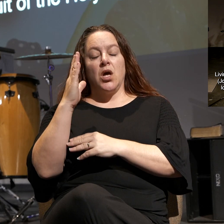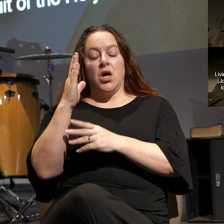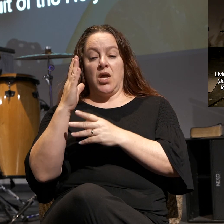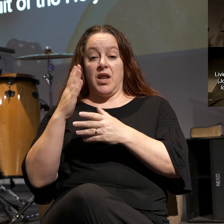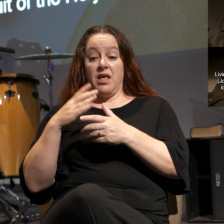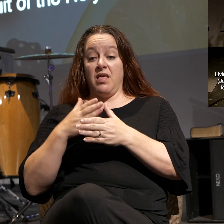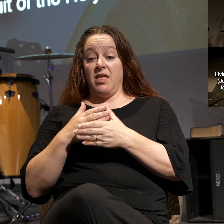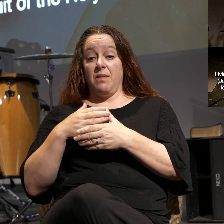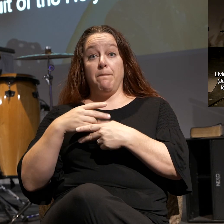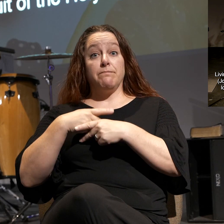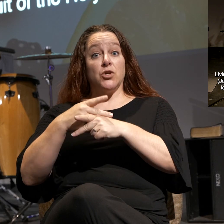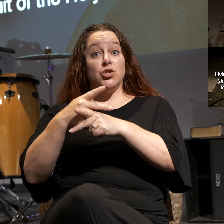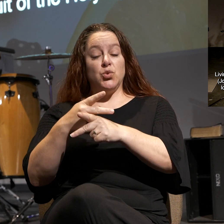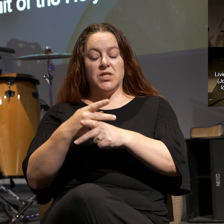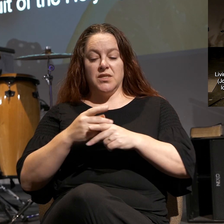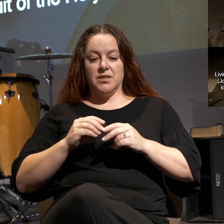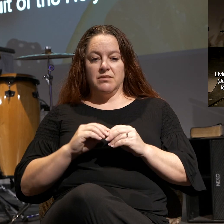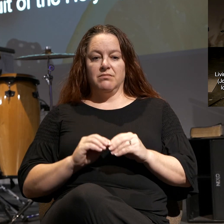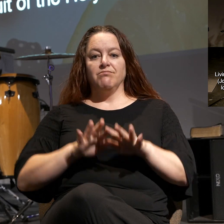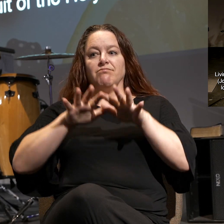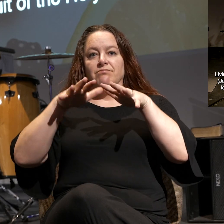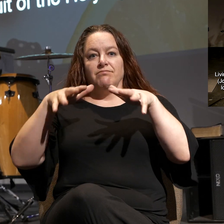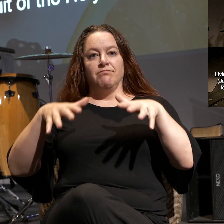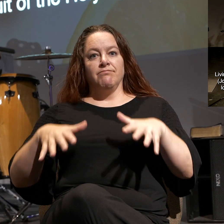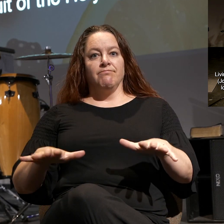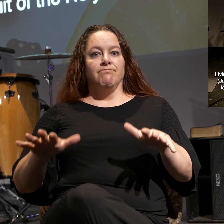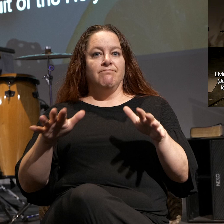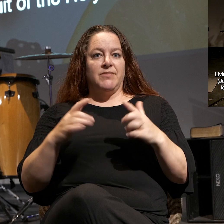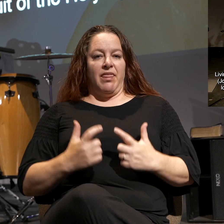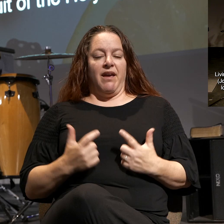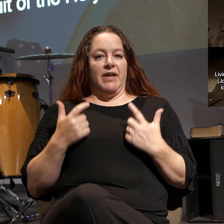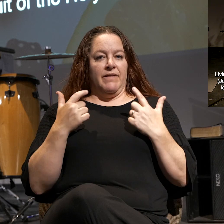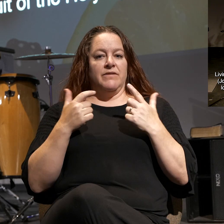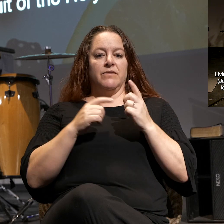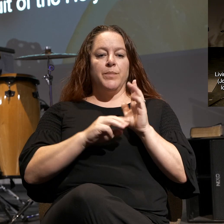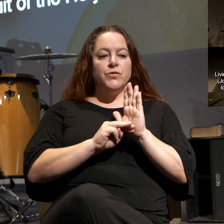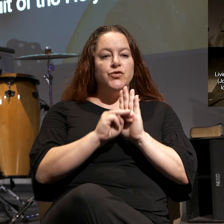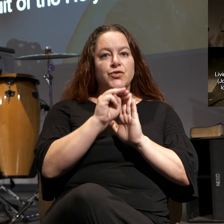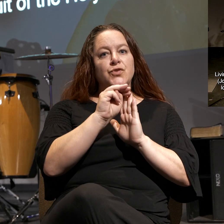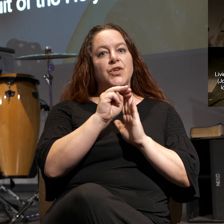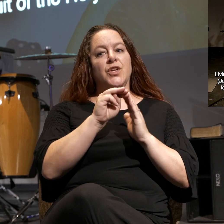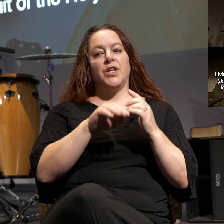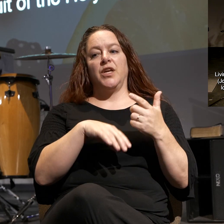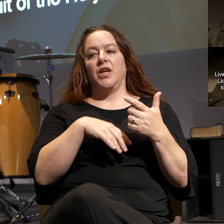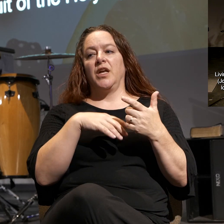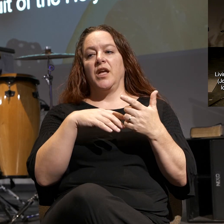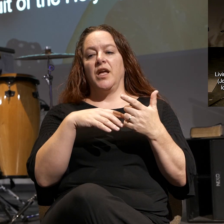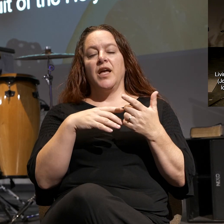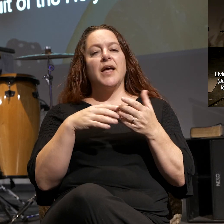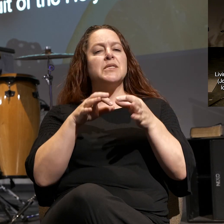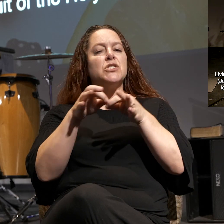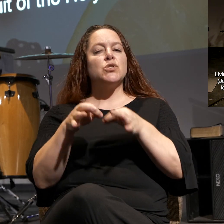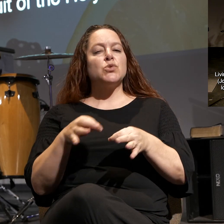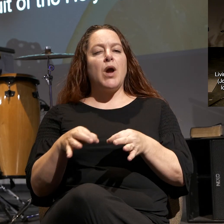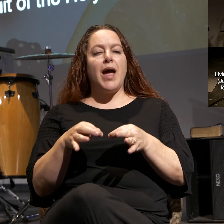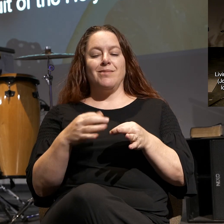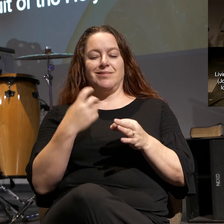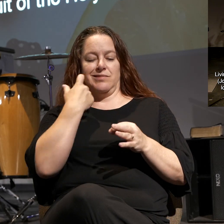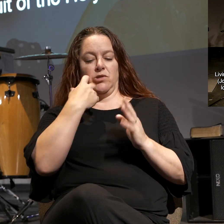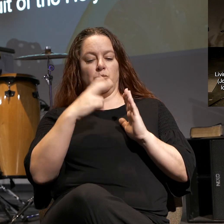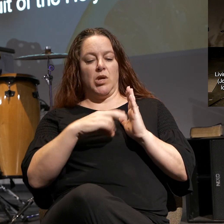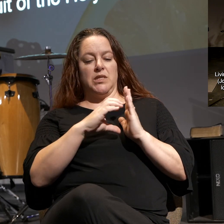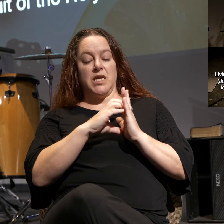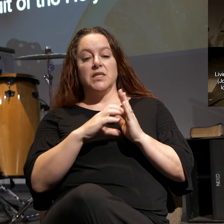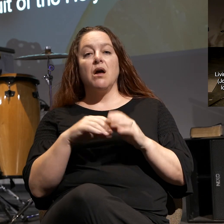an abundantly fruitful life, maturity. And it's described, as was read in our